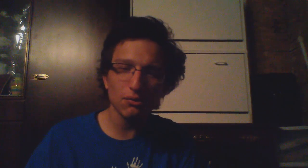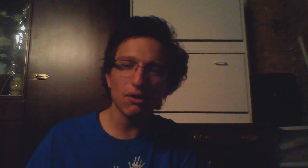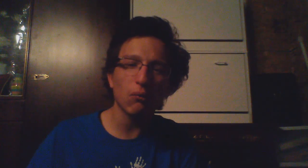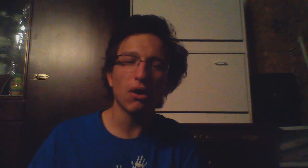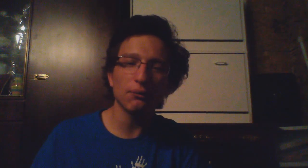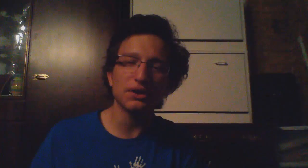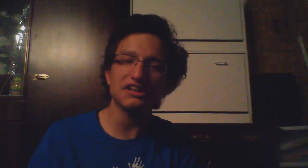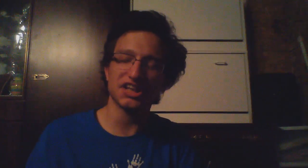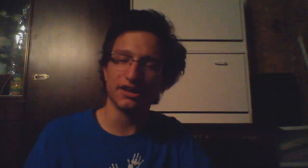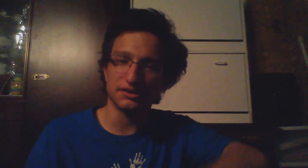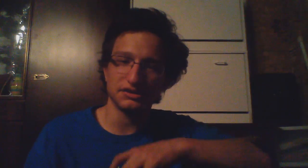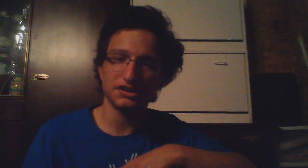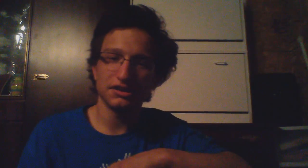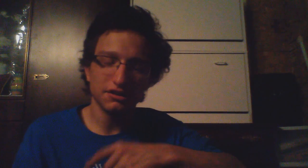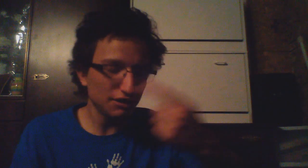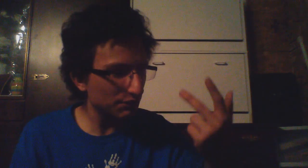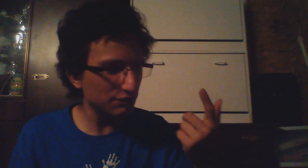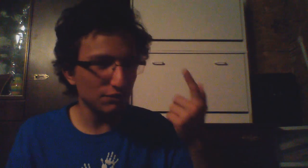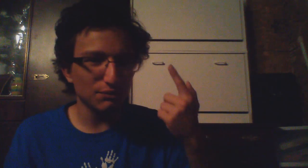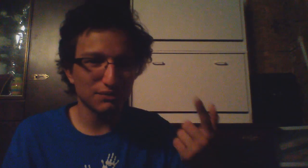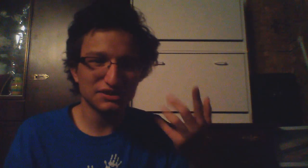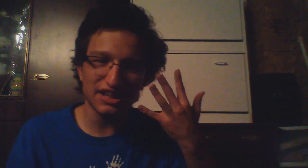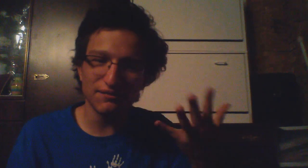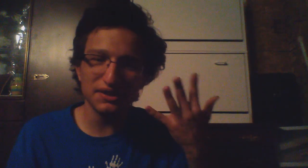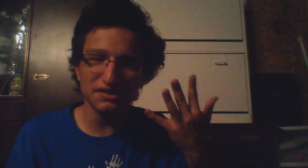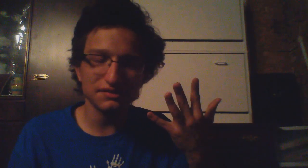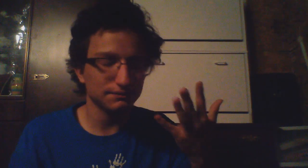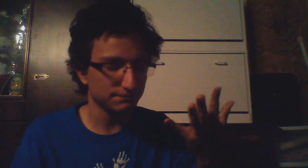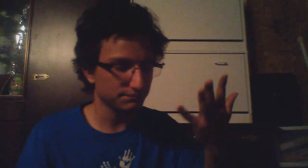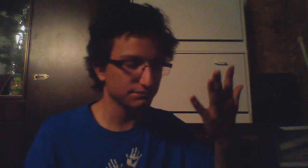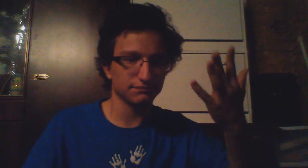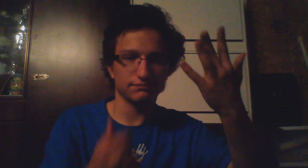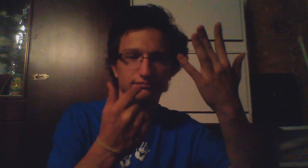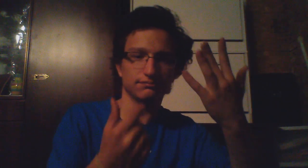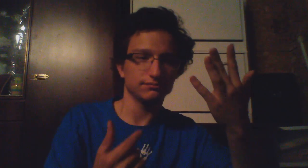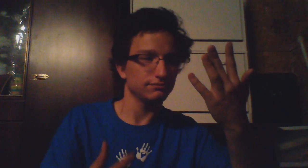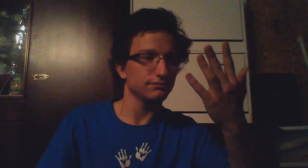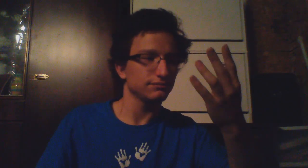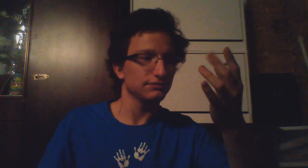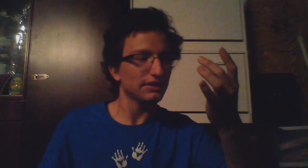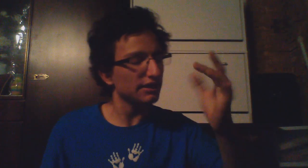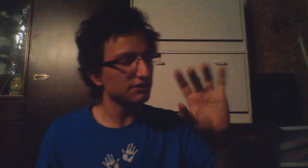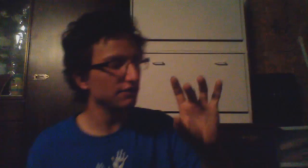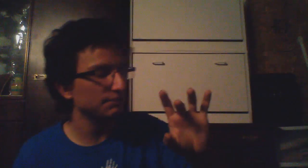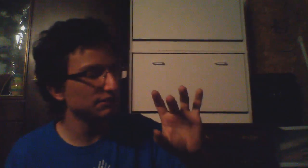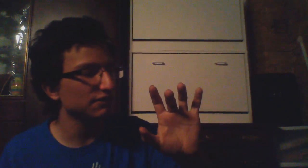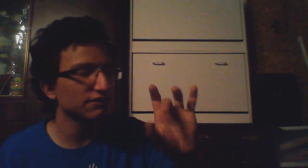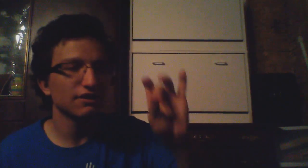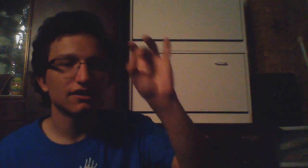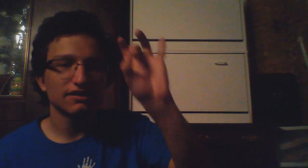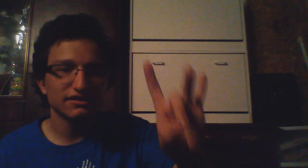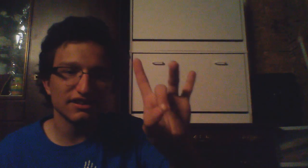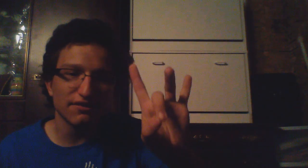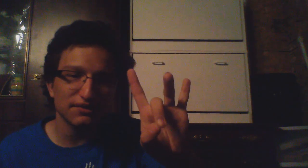a one-week challenge either do seven actually let me do this seven